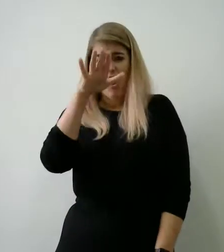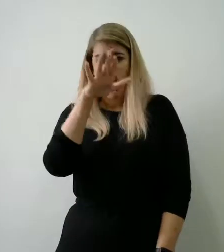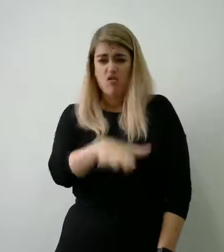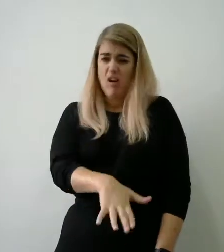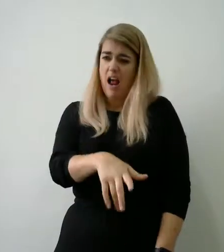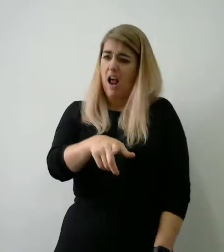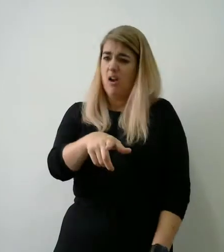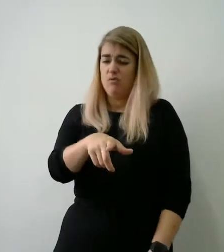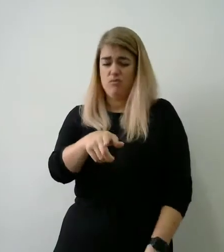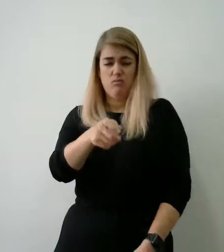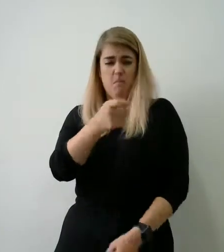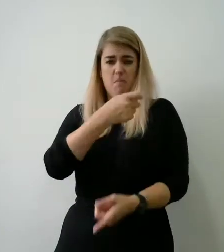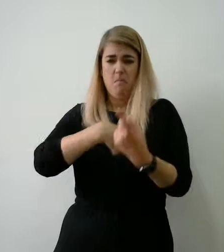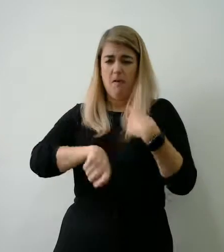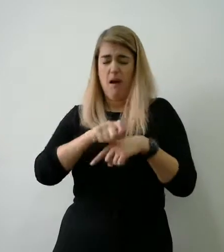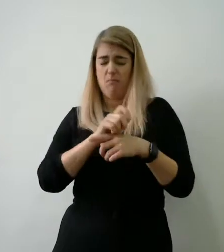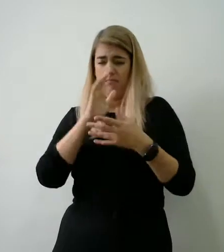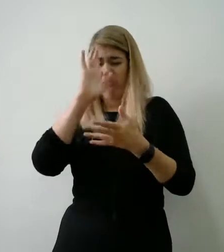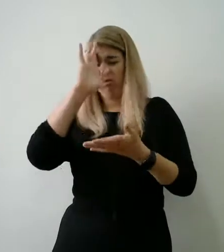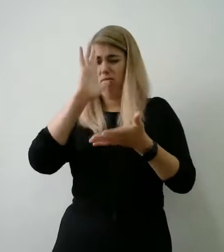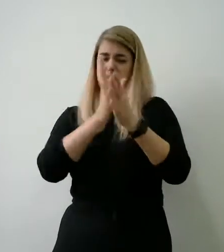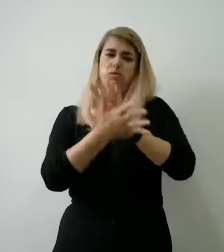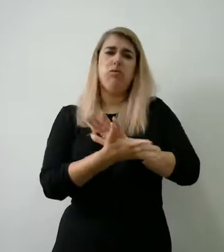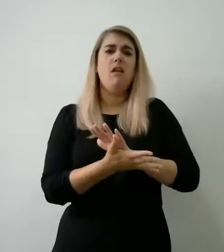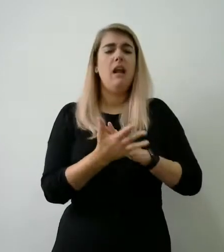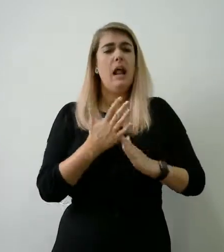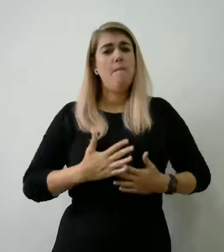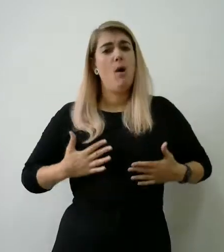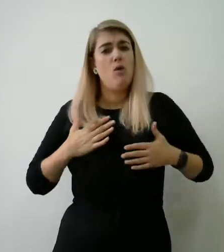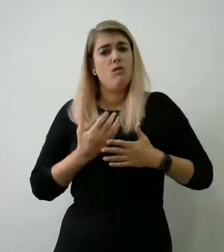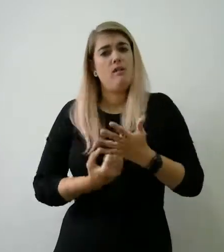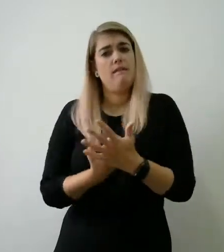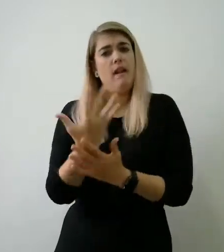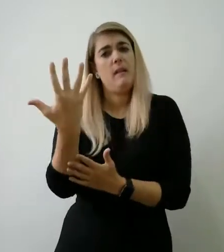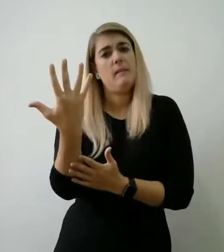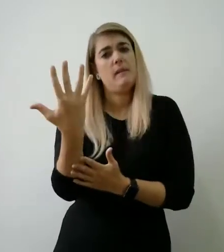adverse effects on the children's emotional development 9.